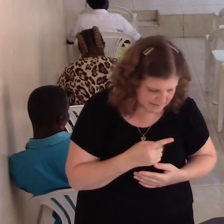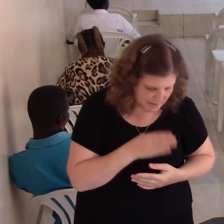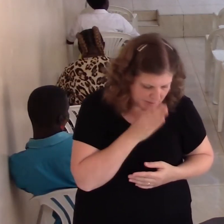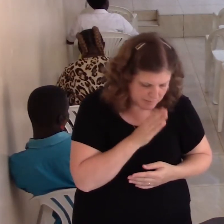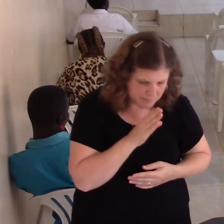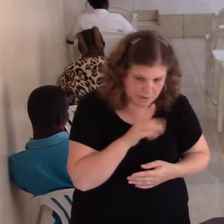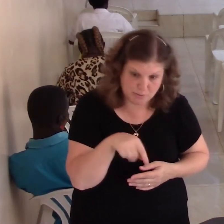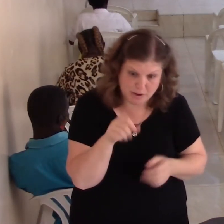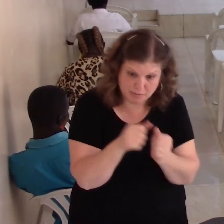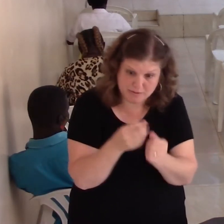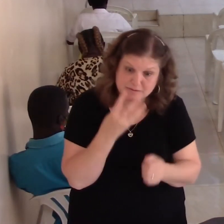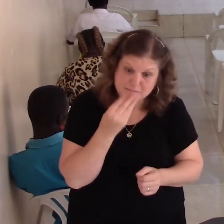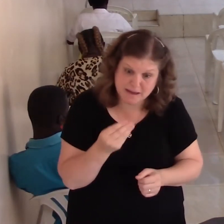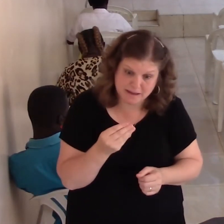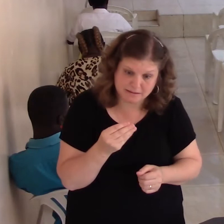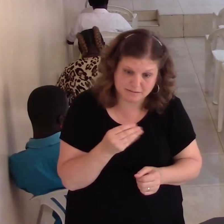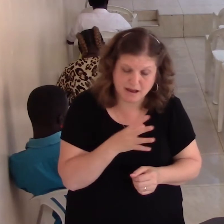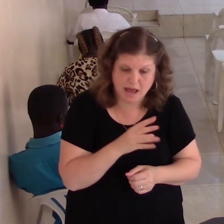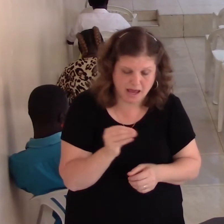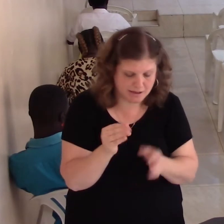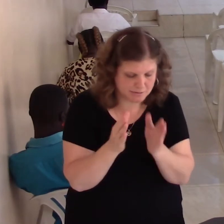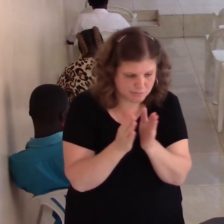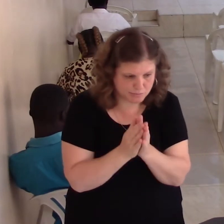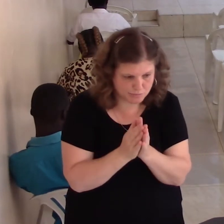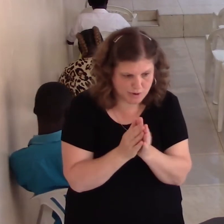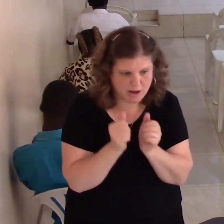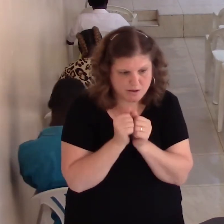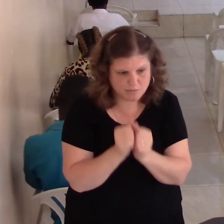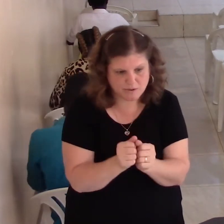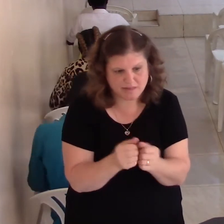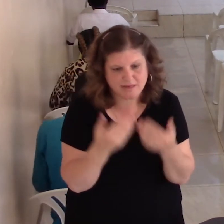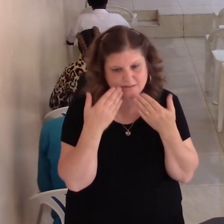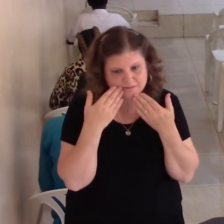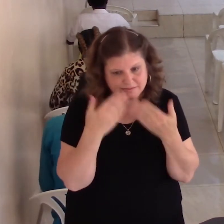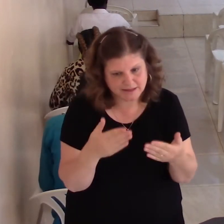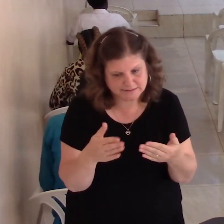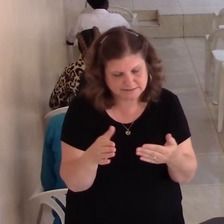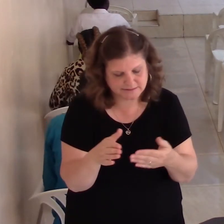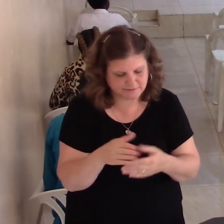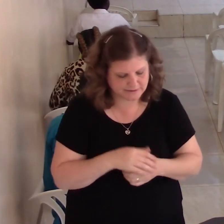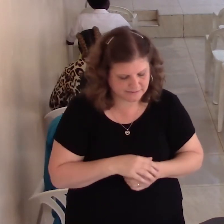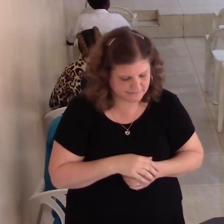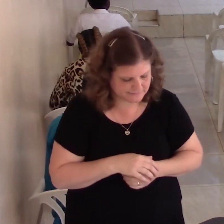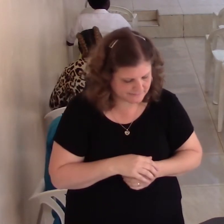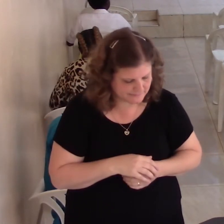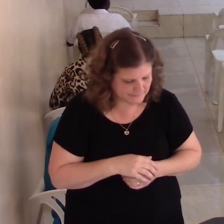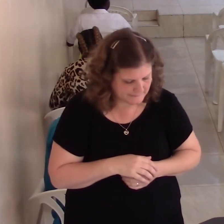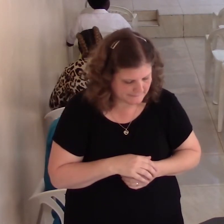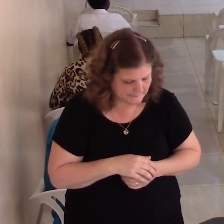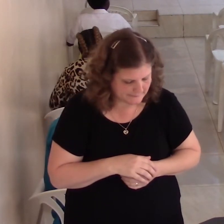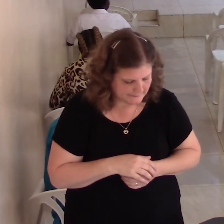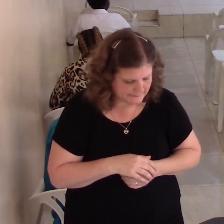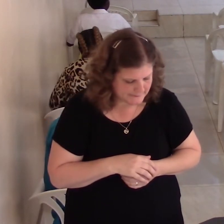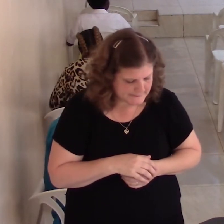Huh? And also pray with things together. Now. It is.